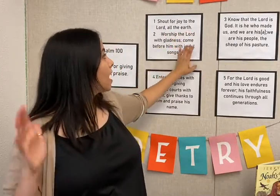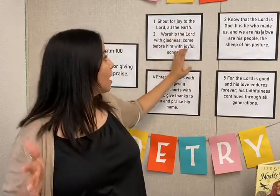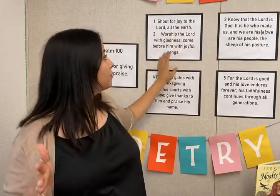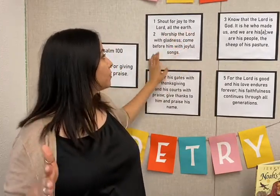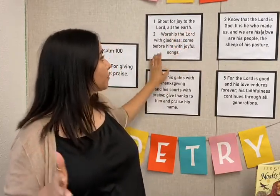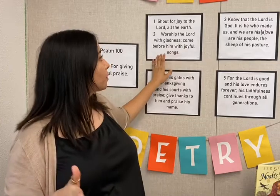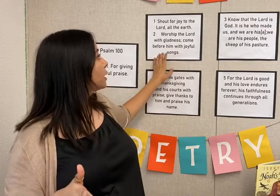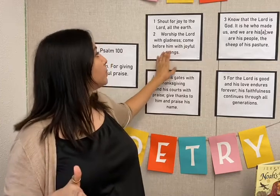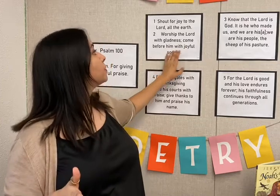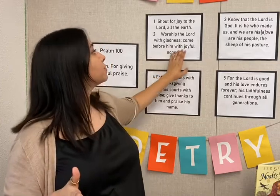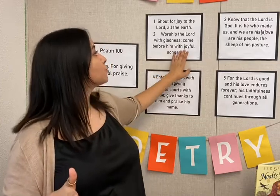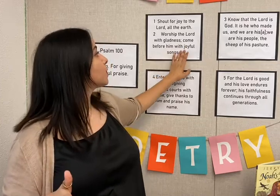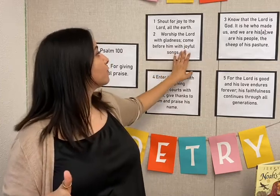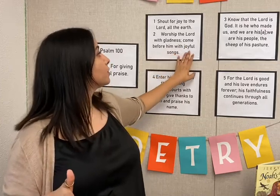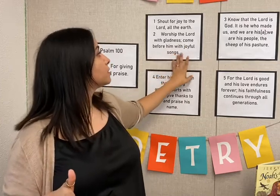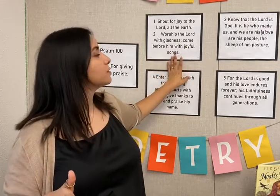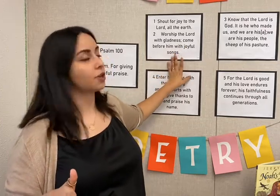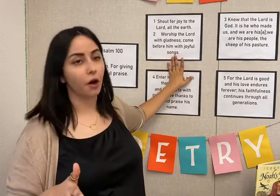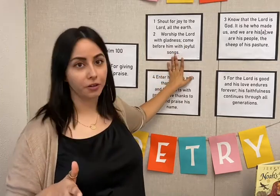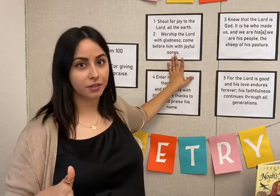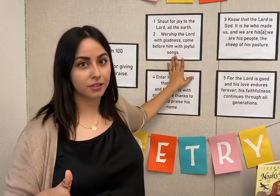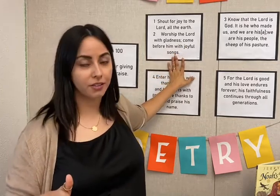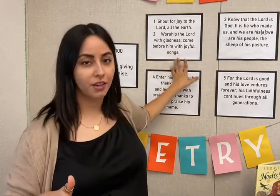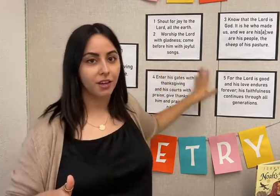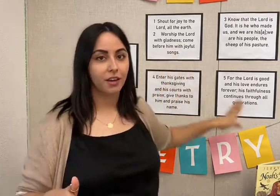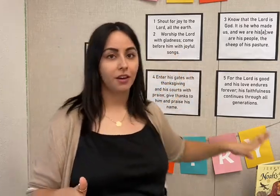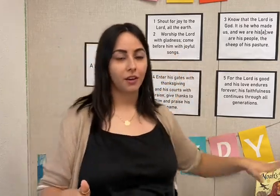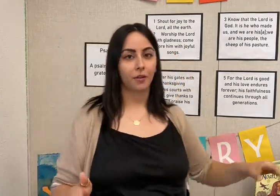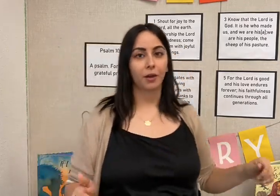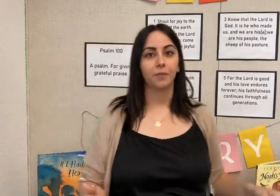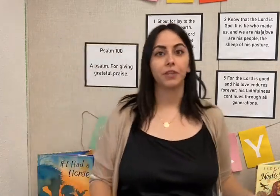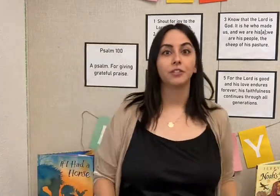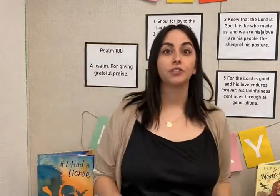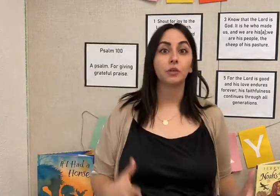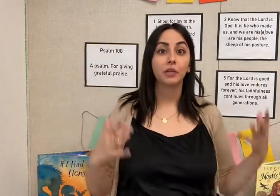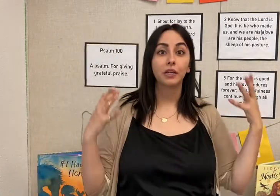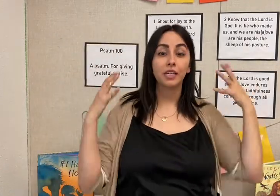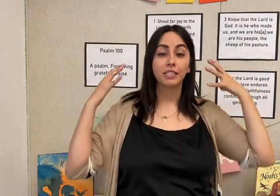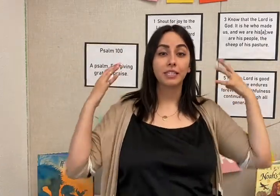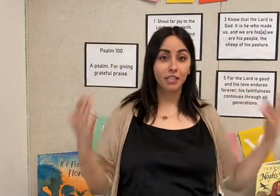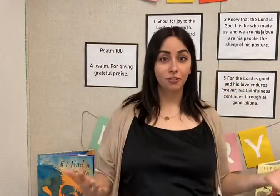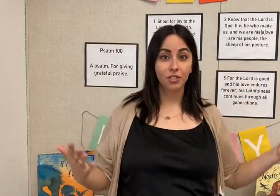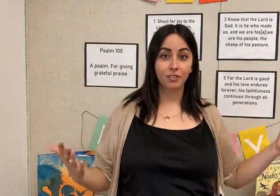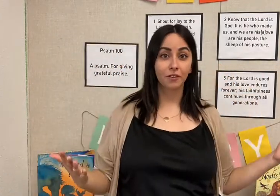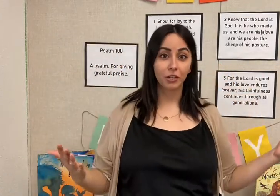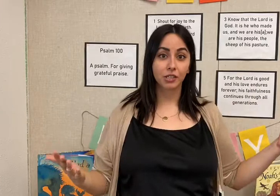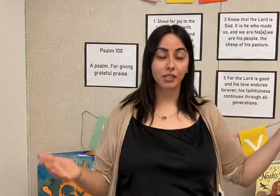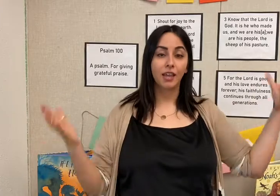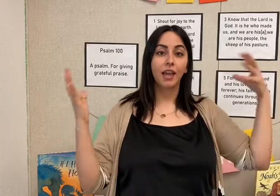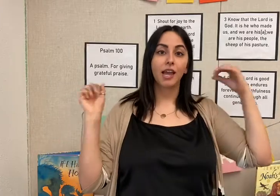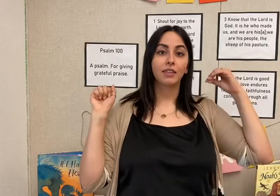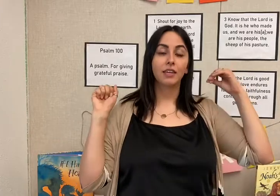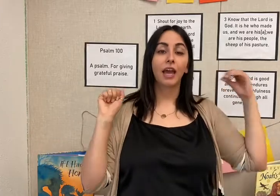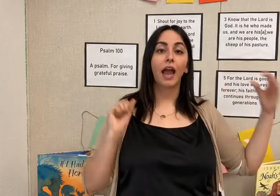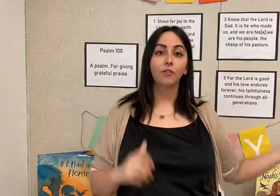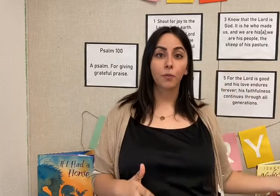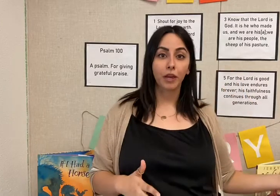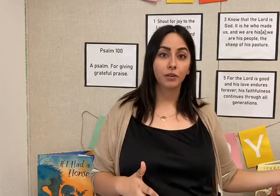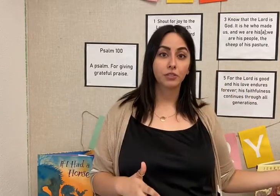Come before Him with joyful songs. Okay, so continue to say that verse, and then have a parent or